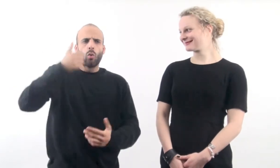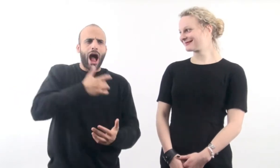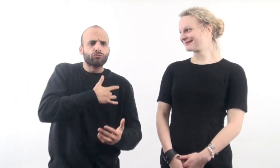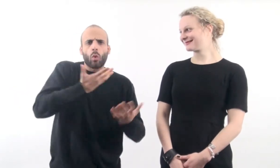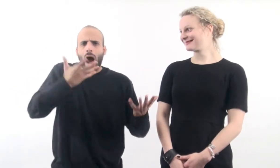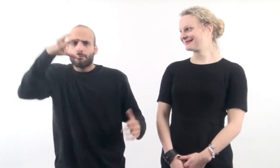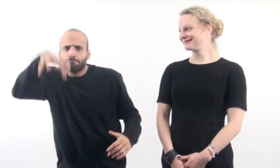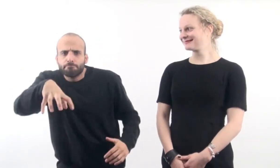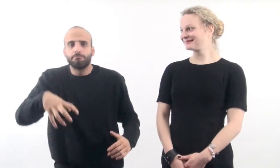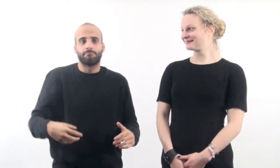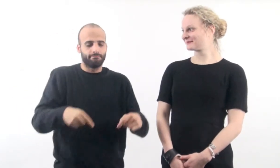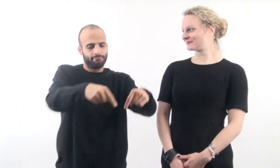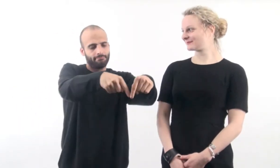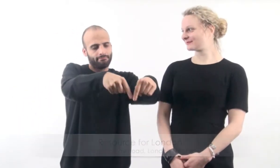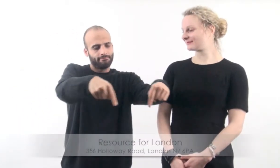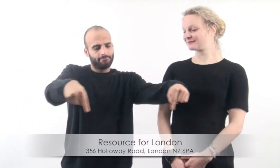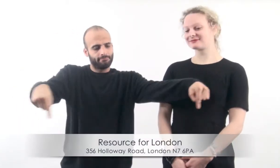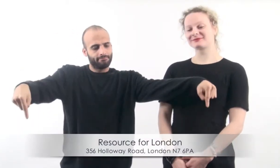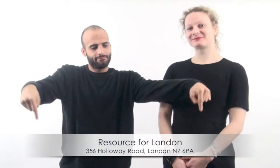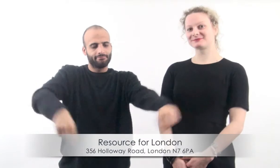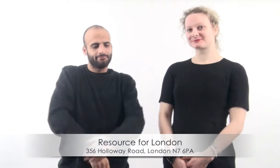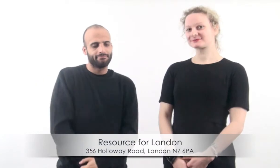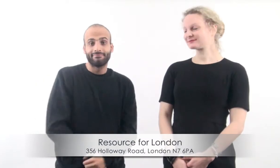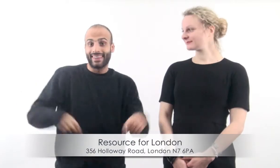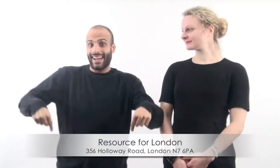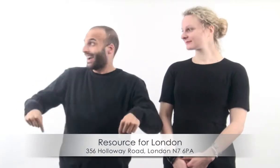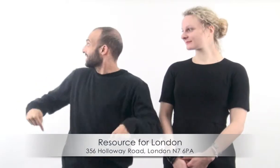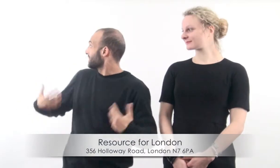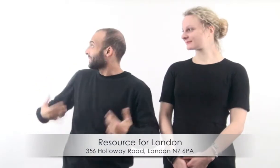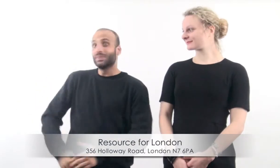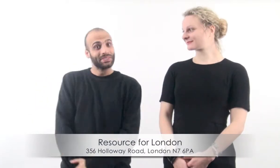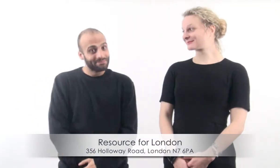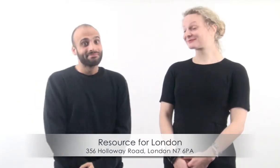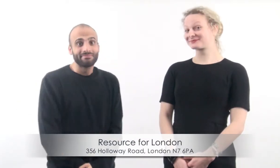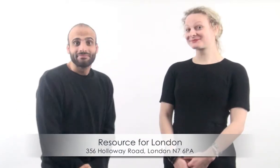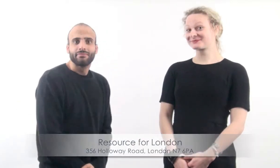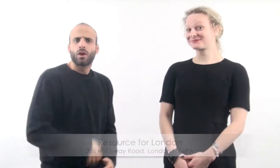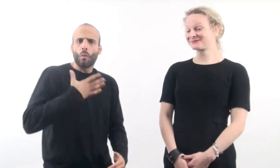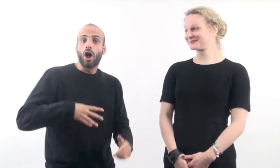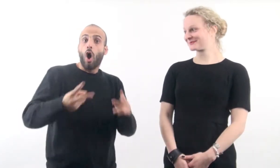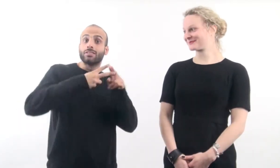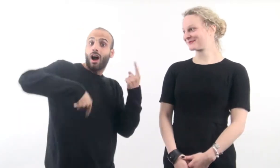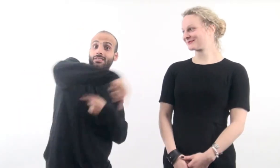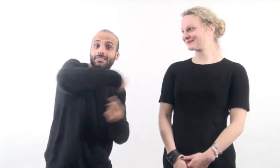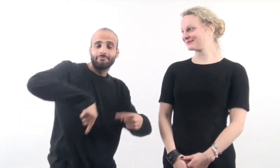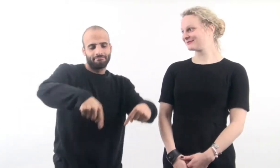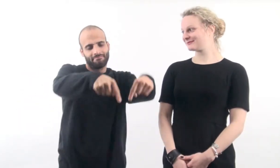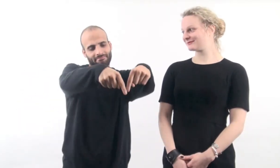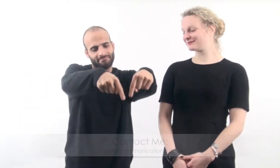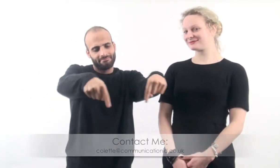The location of where this day is happening is displayed on screen now. It's here! Wow! And if you want to